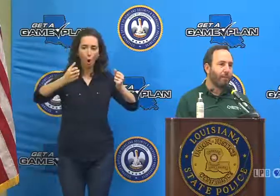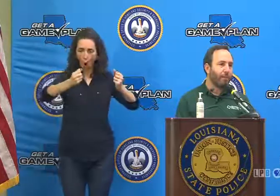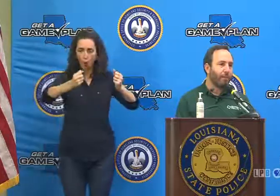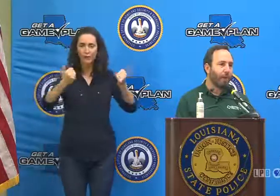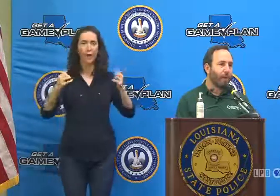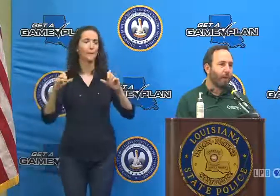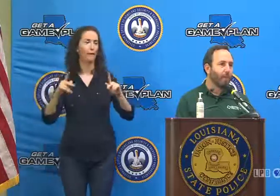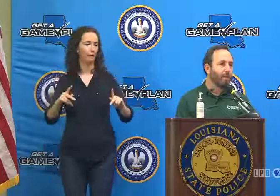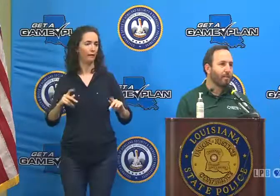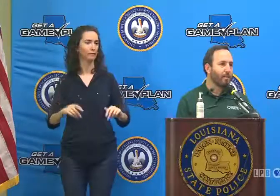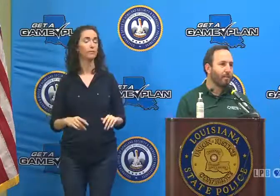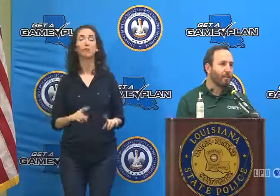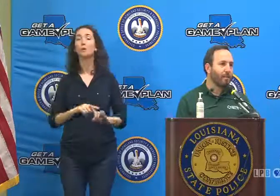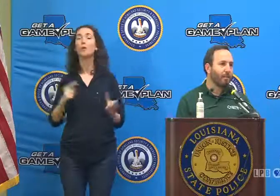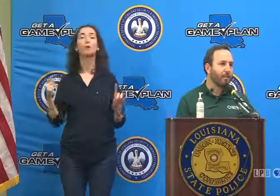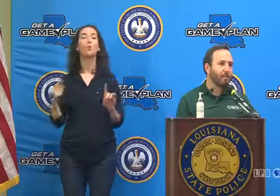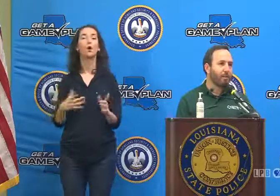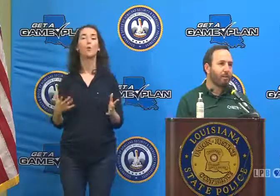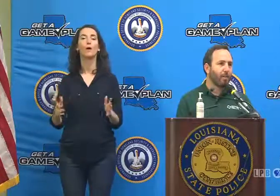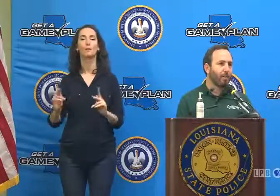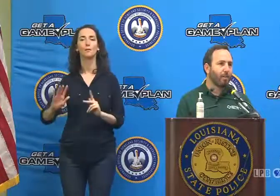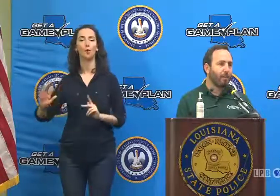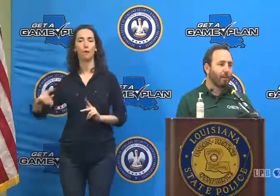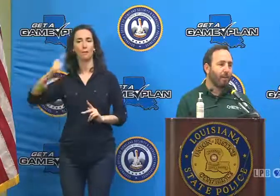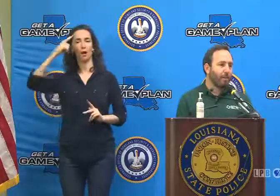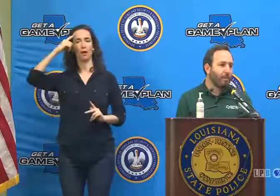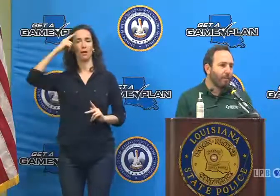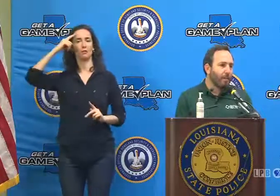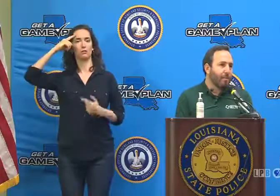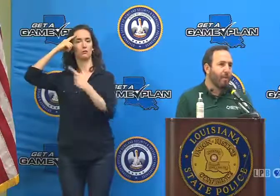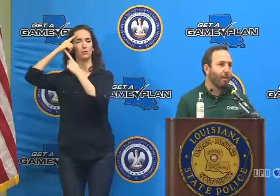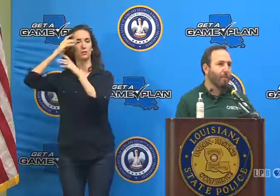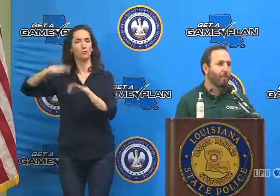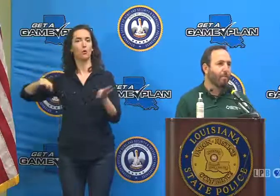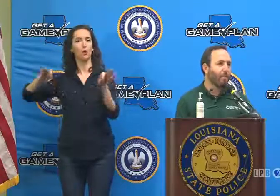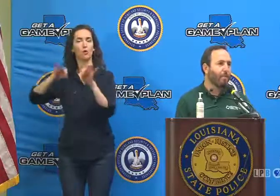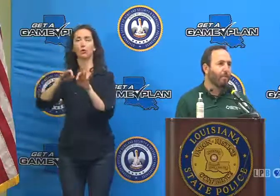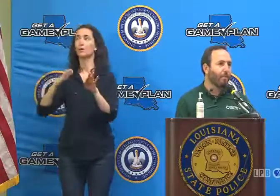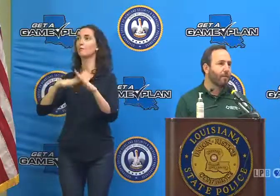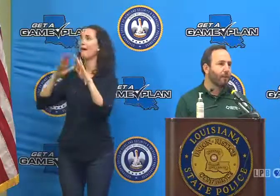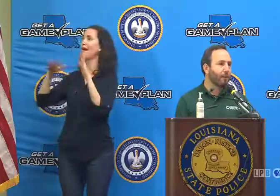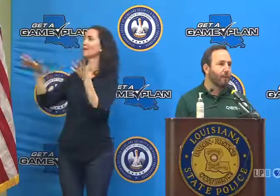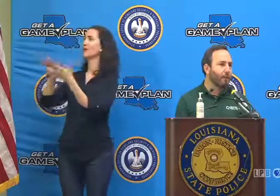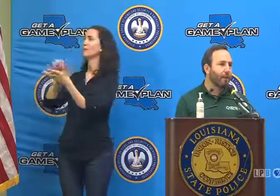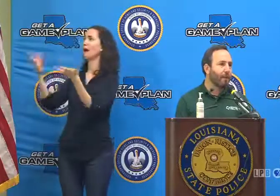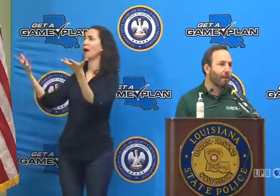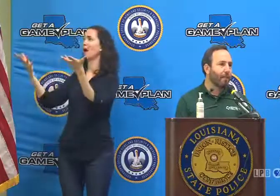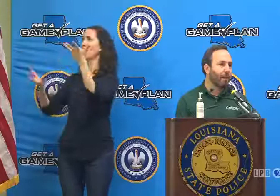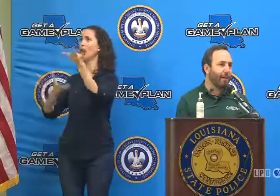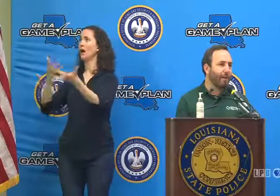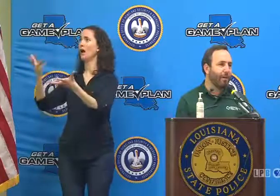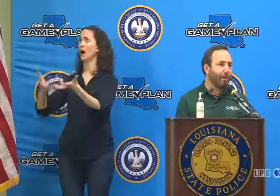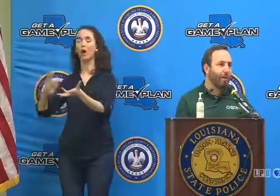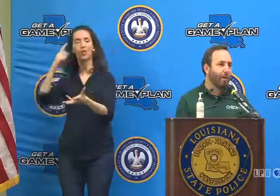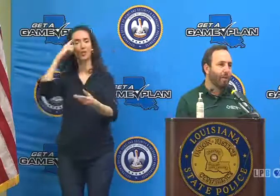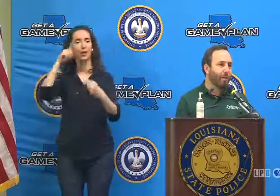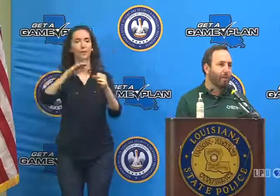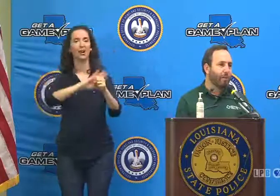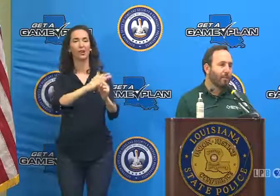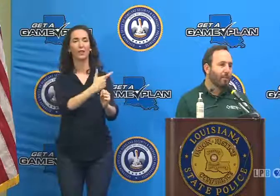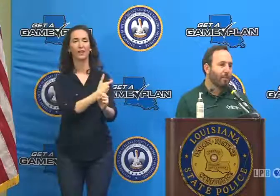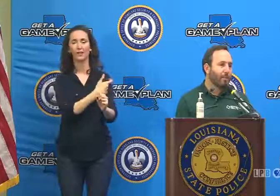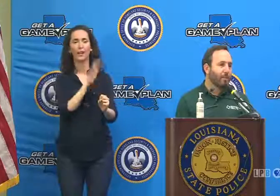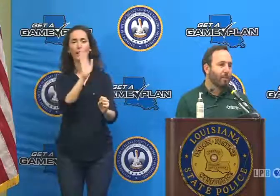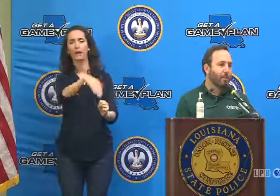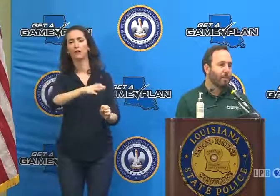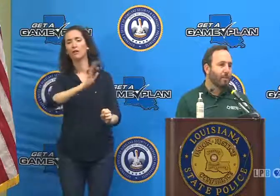you had loss in this storm, understandably, COVID probably isn't the first thing that you're thinking about right now. But